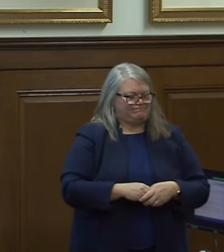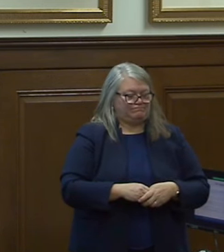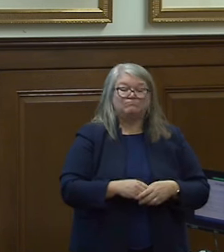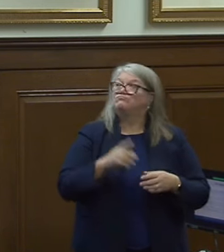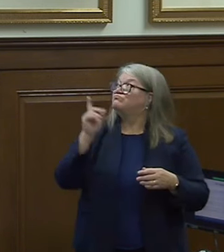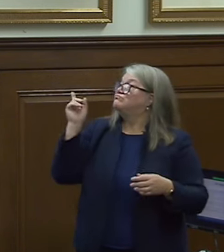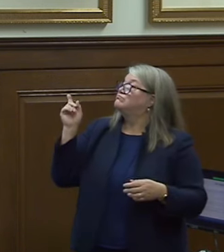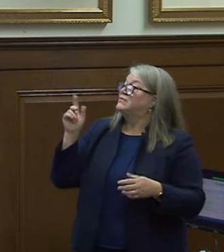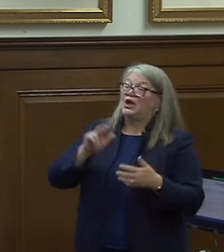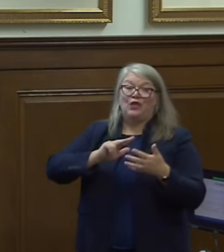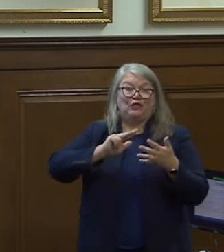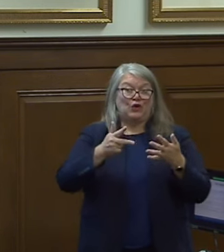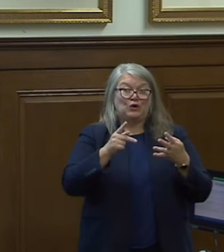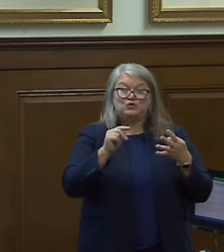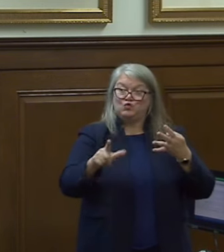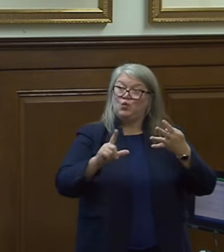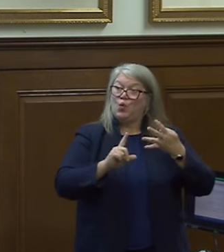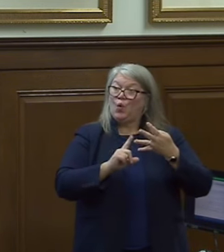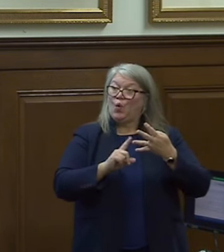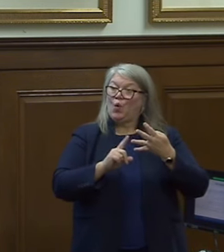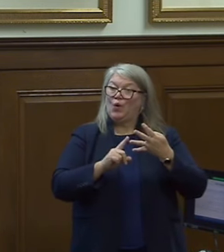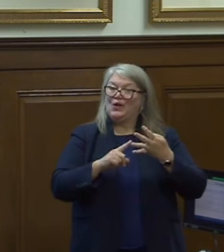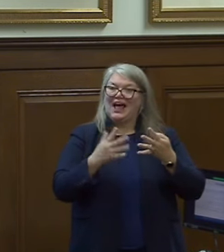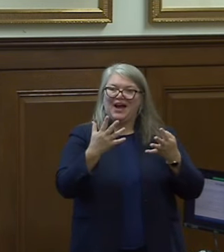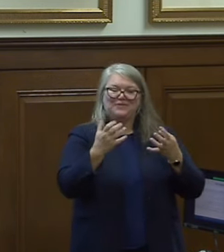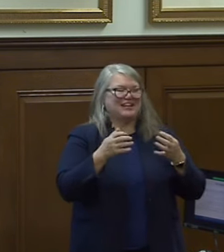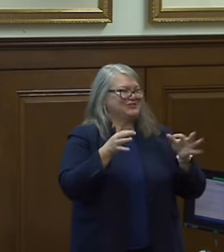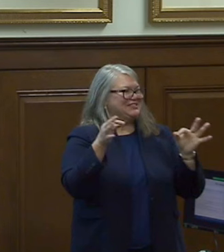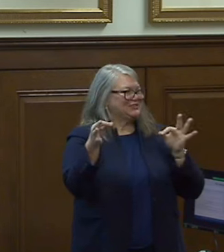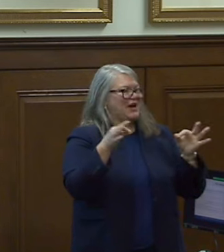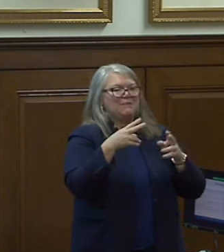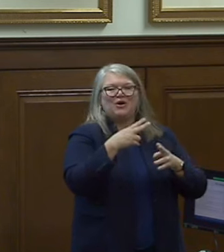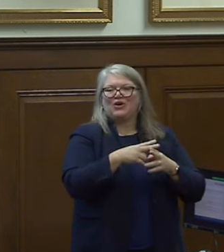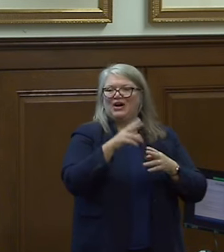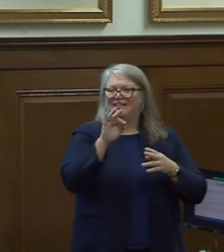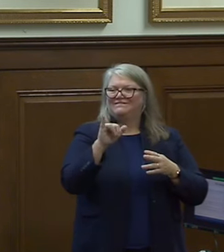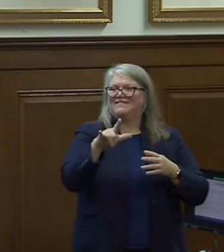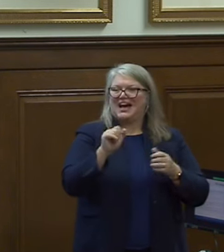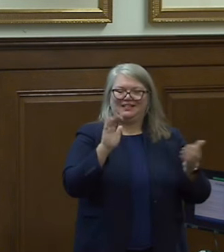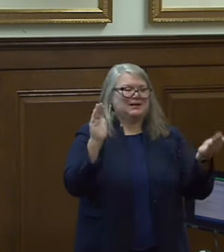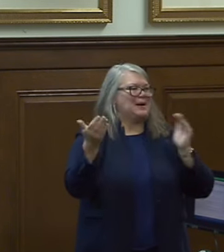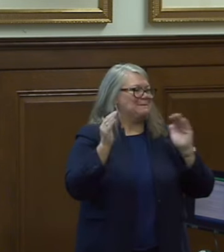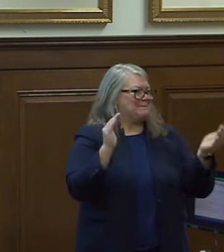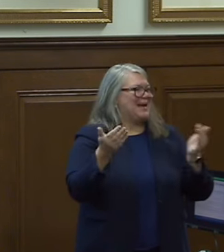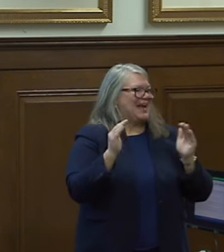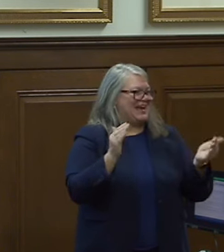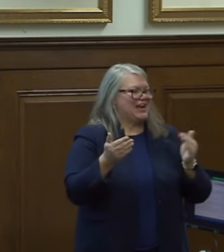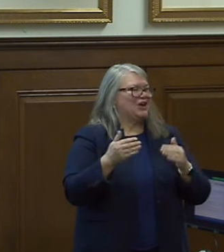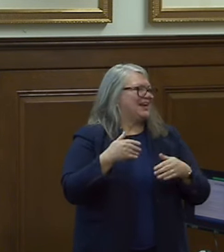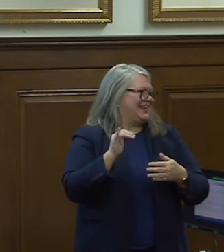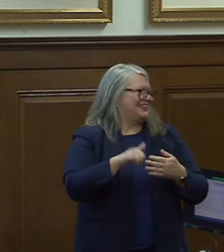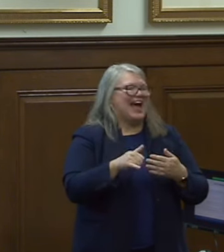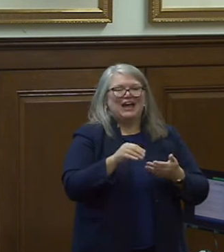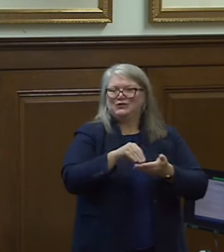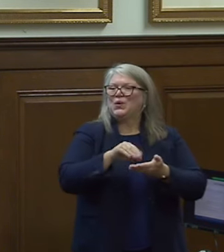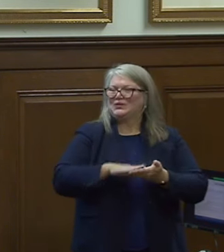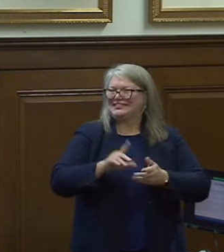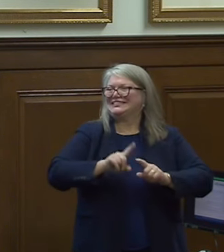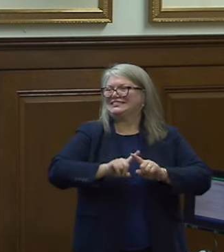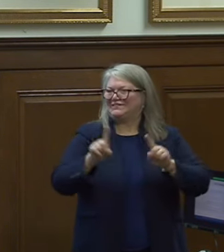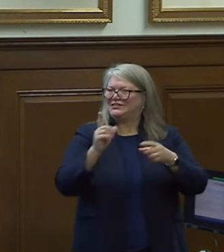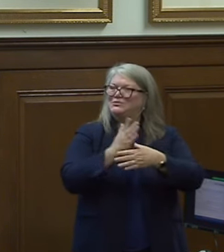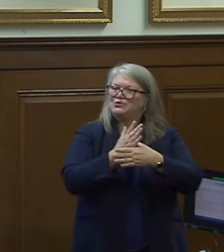so the third tool that i would like to describe is called file compare and this notes the differences